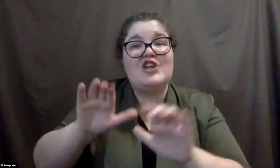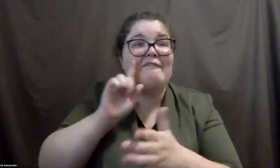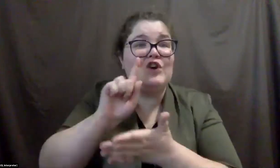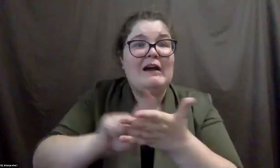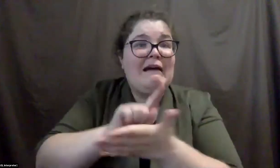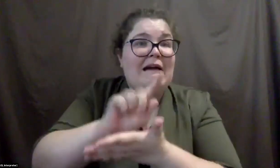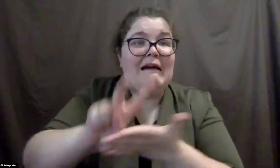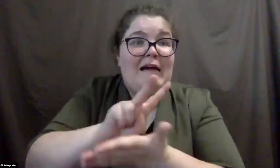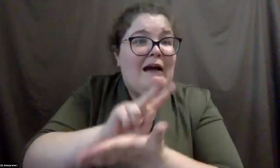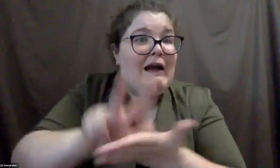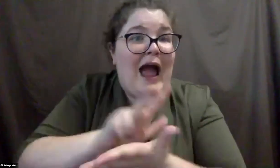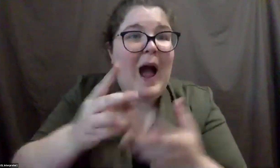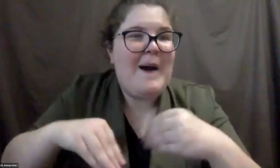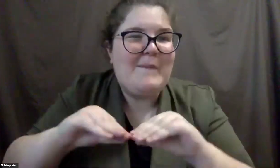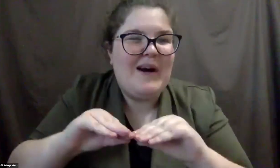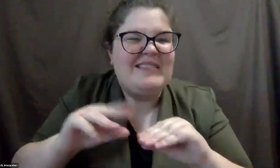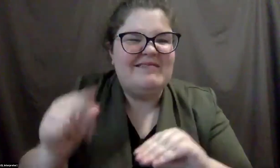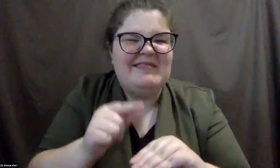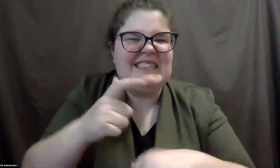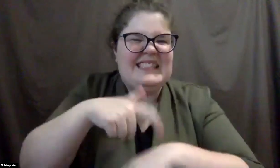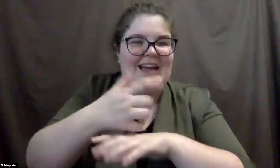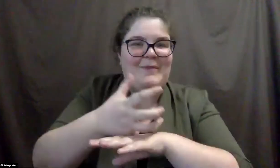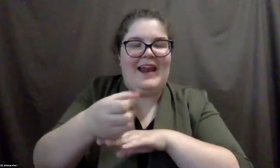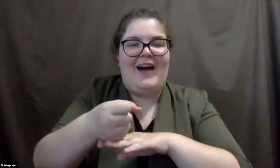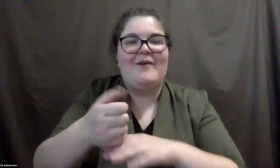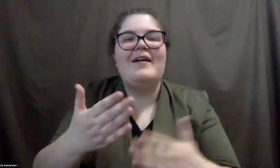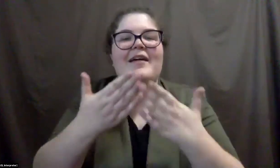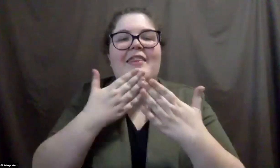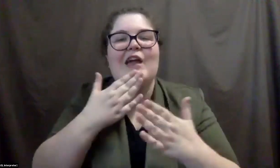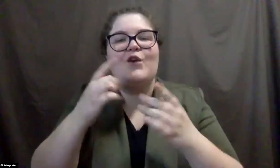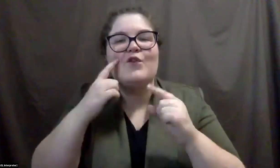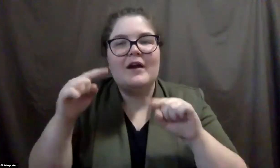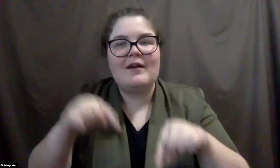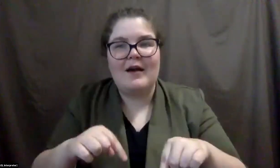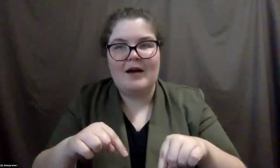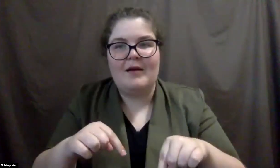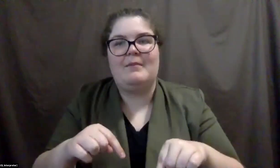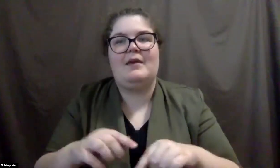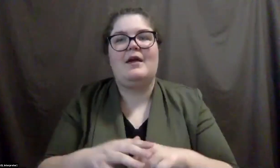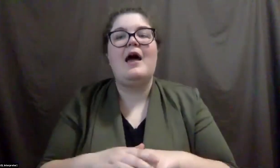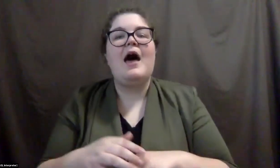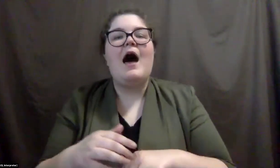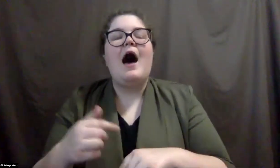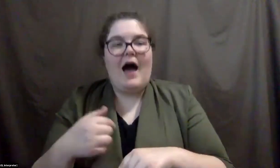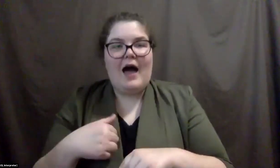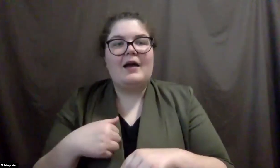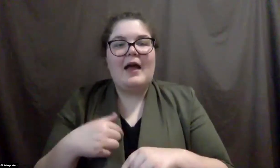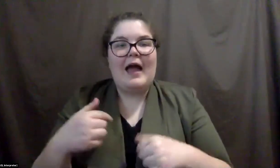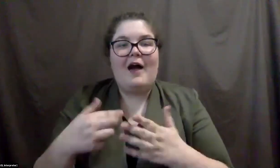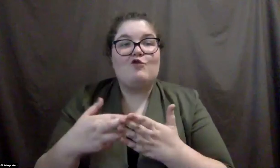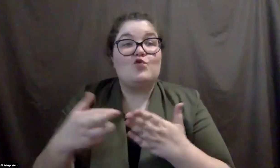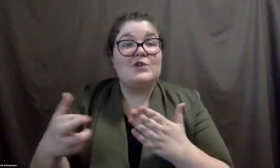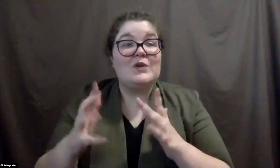but, um, thank you everyone for being here. And I have resources, um, on our